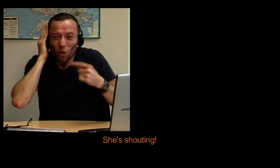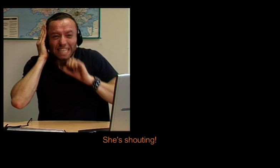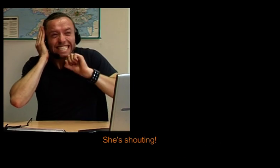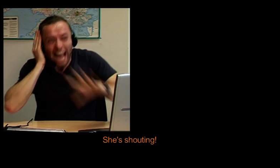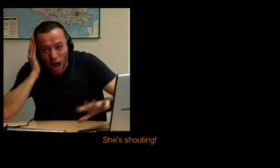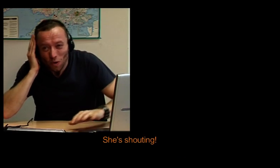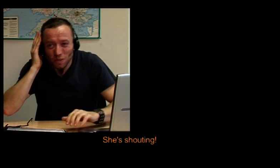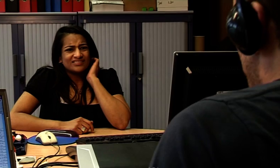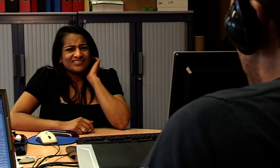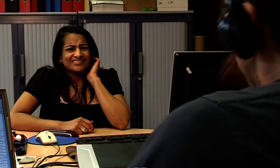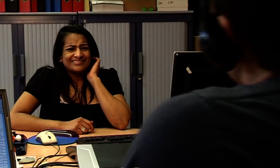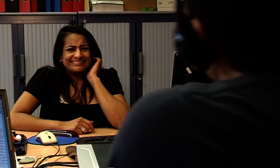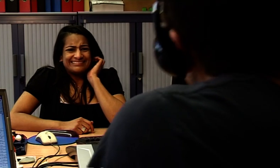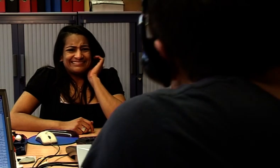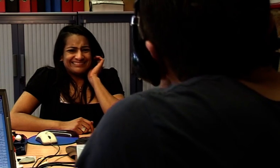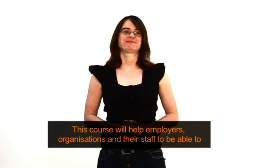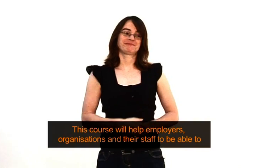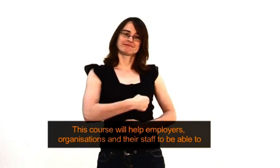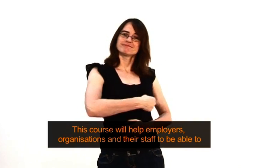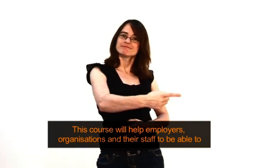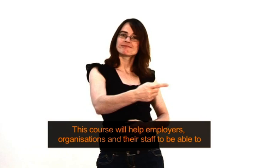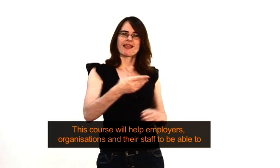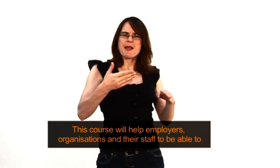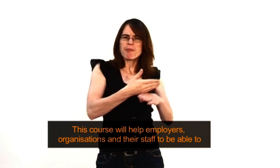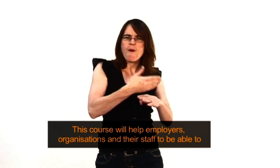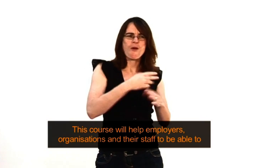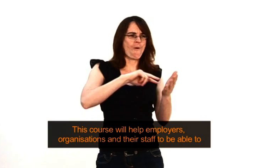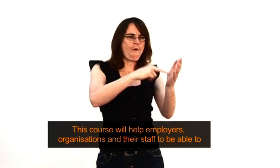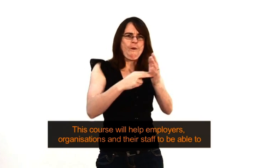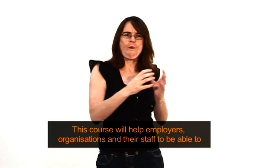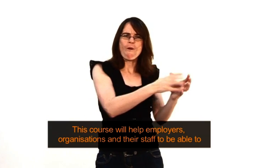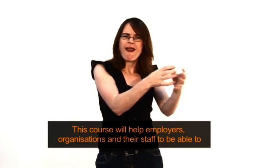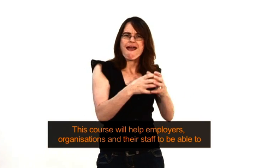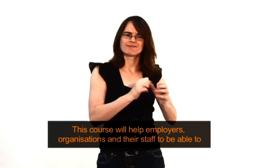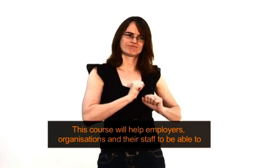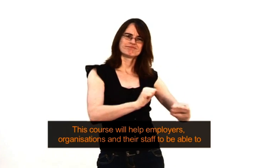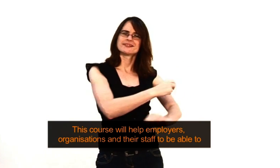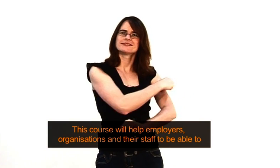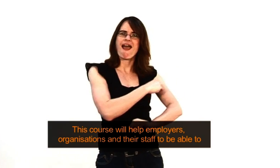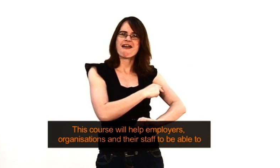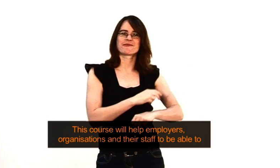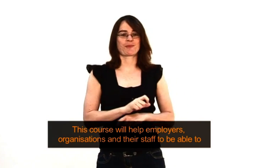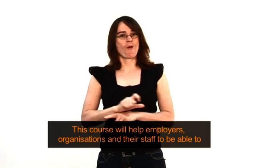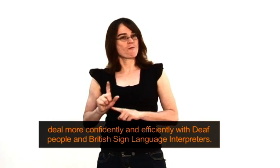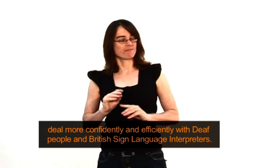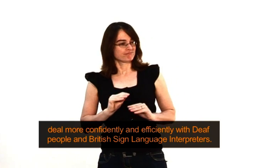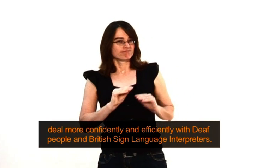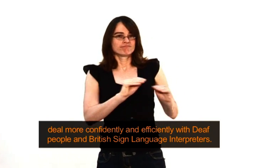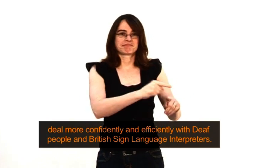She's shouting! This course will help employers, organisations and their staff to be able to deal more confidently